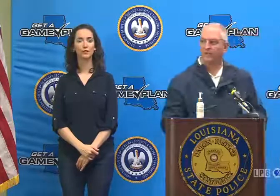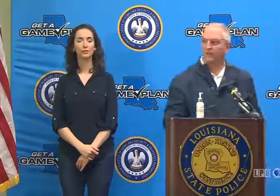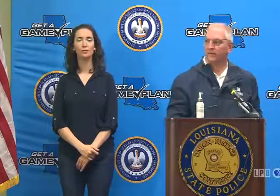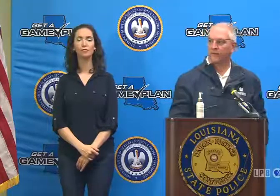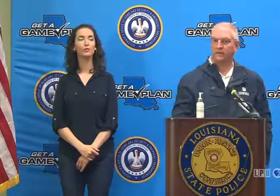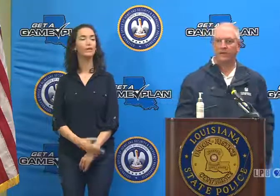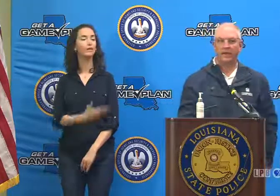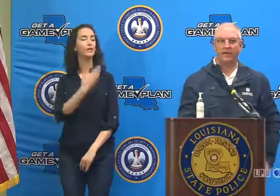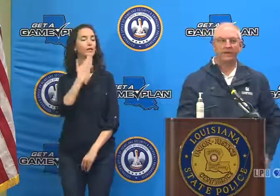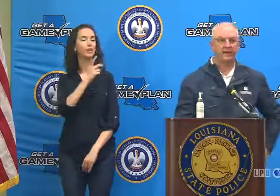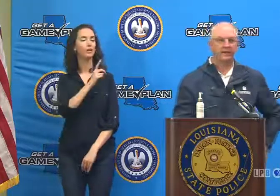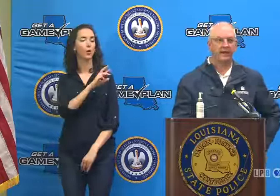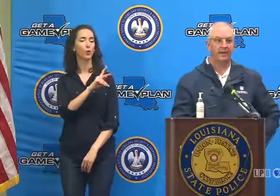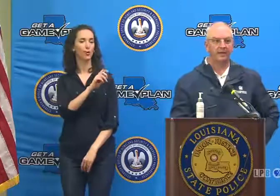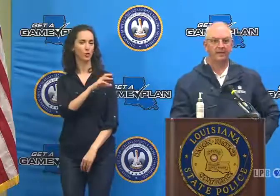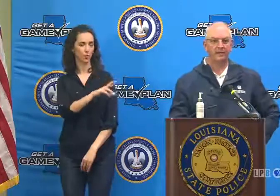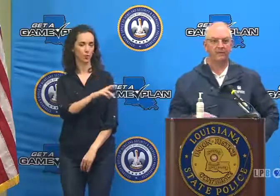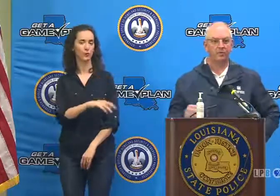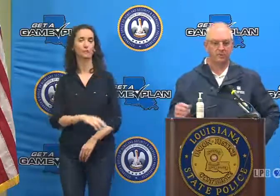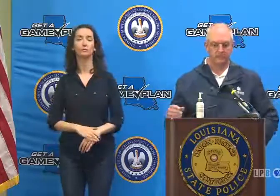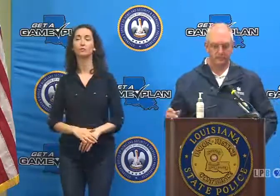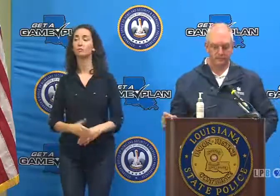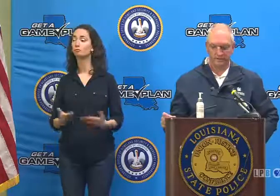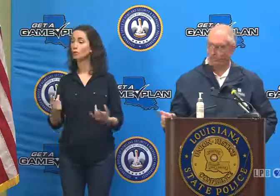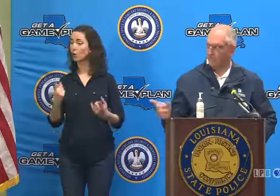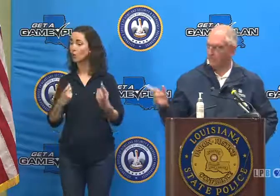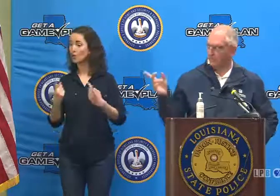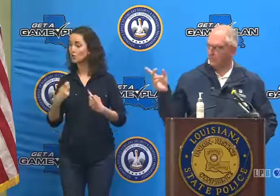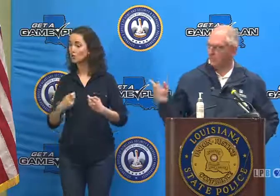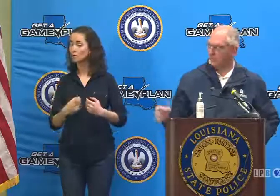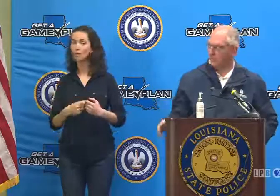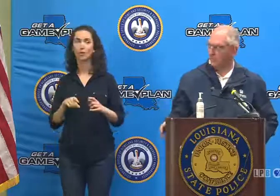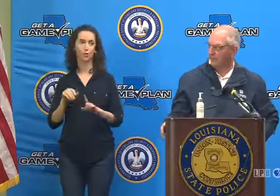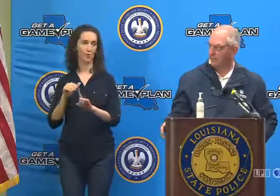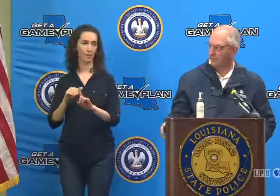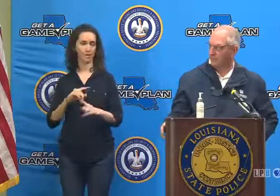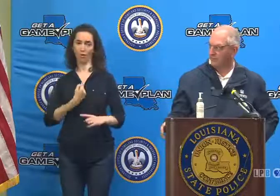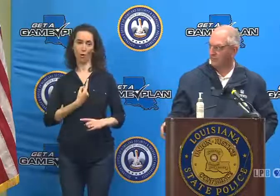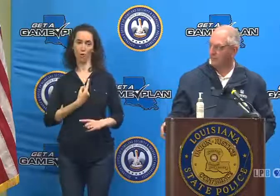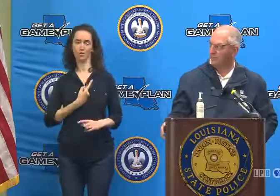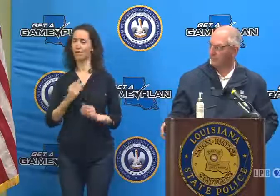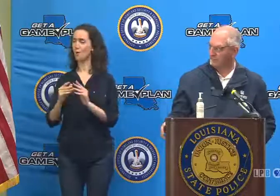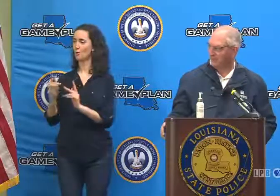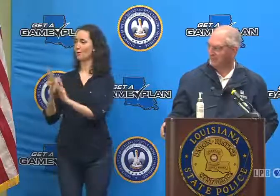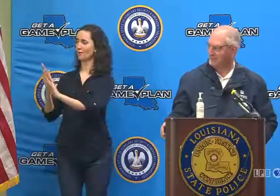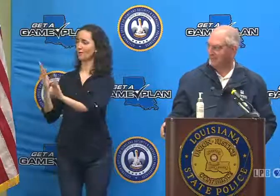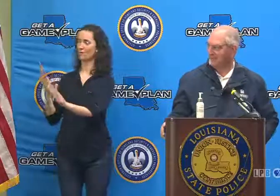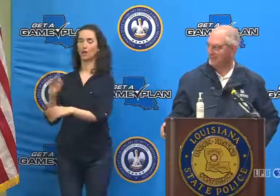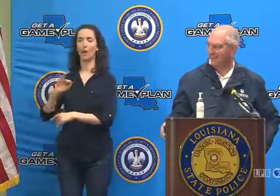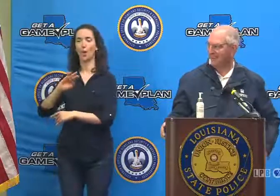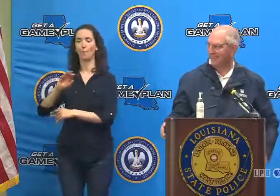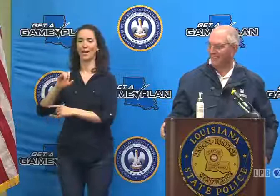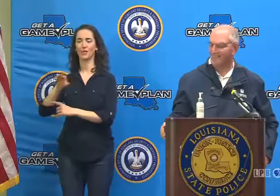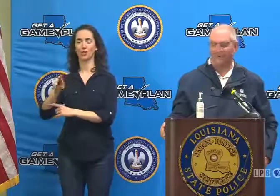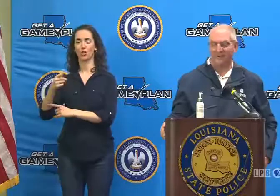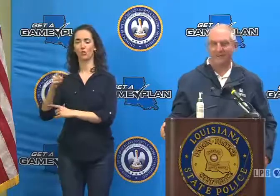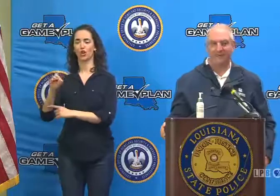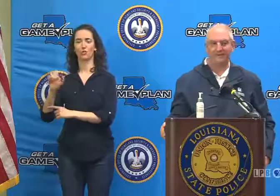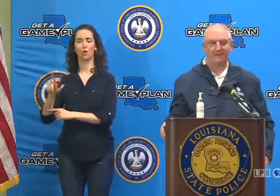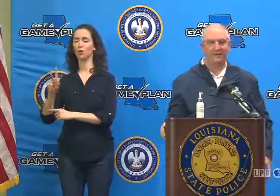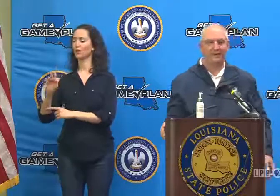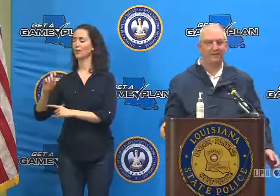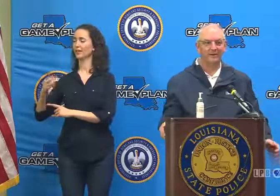Thank you, Dr. Kanter. And I will take some questions and remind you I've got some individuals over here. Major General Keith